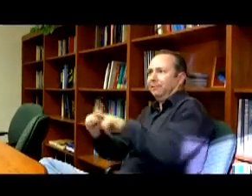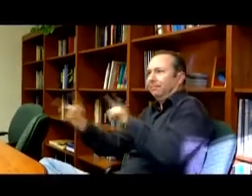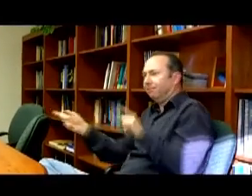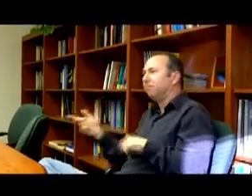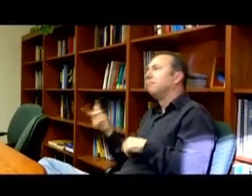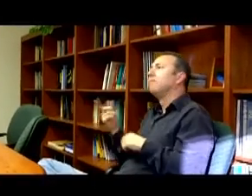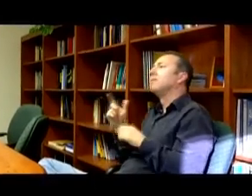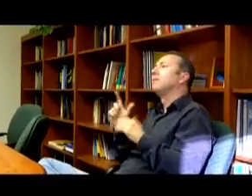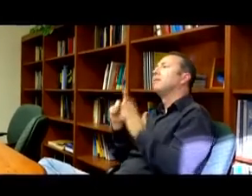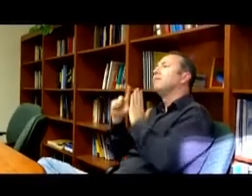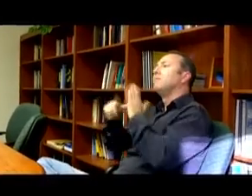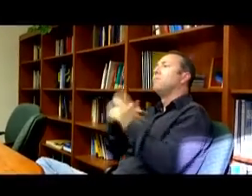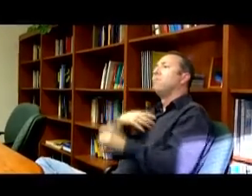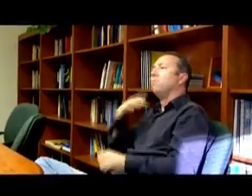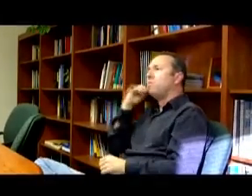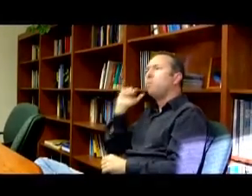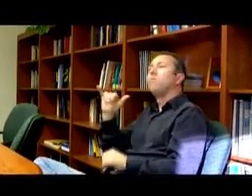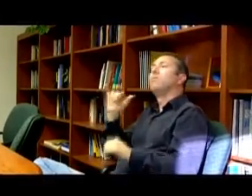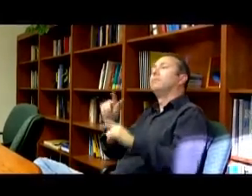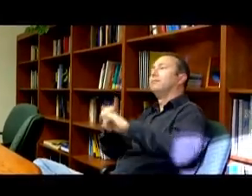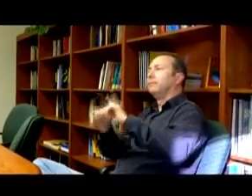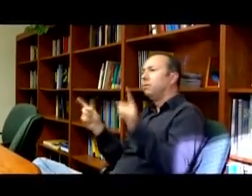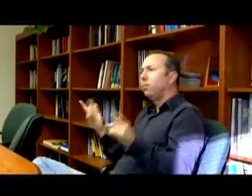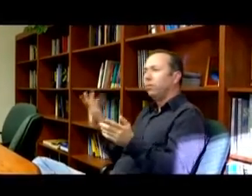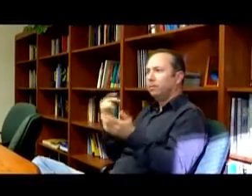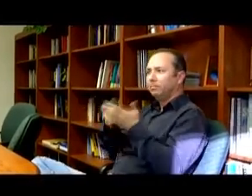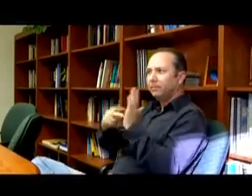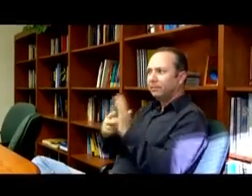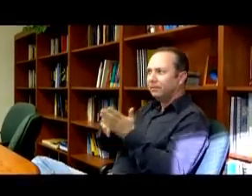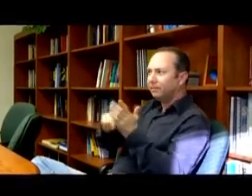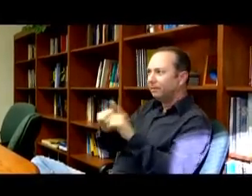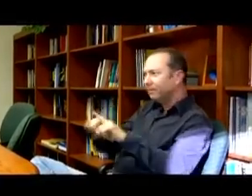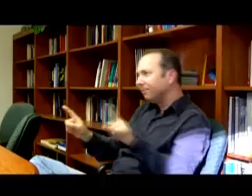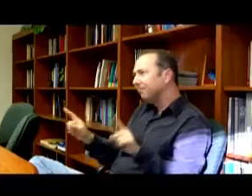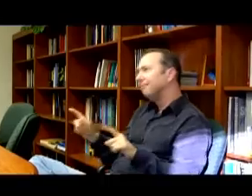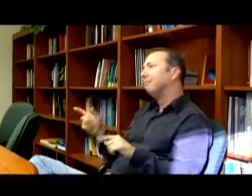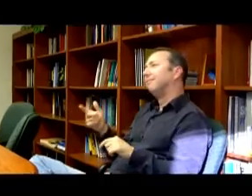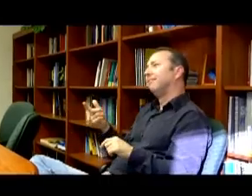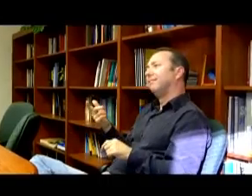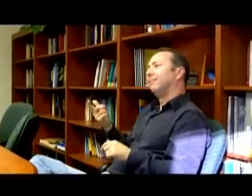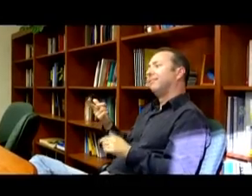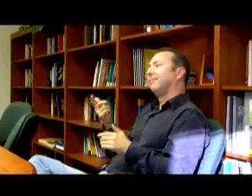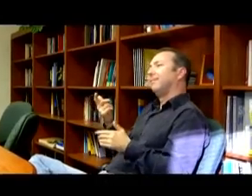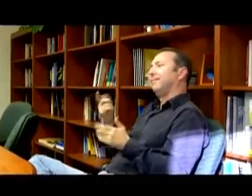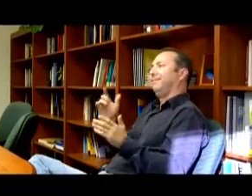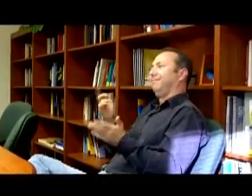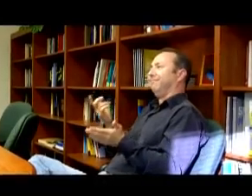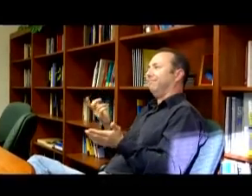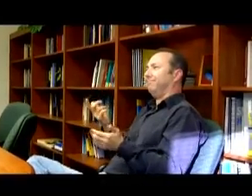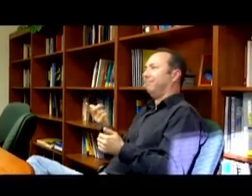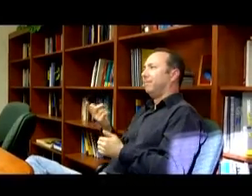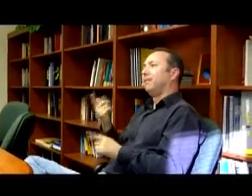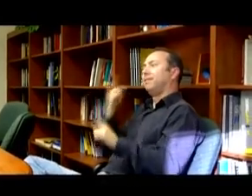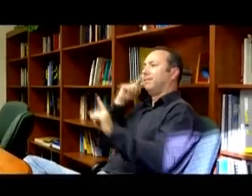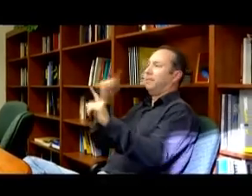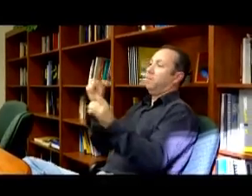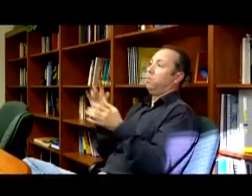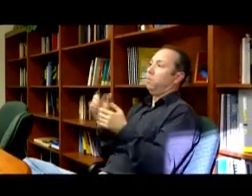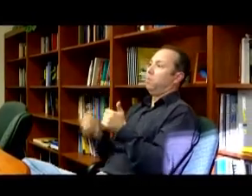thought, what do you mean? This is the way it is. As I grew and matured, I started to understand that people hold different meanings to this